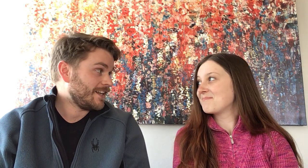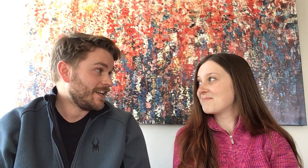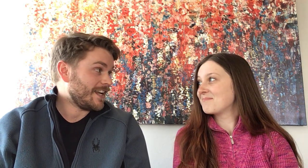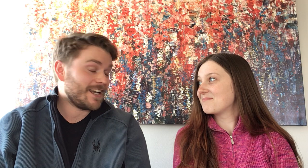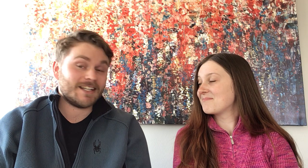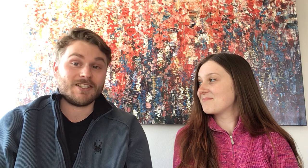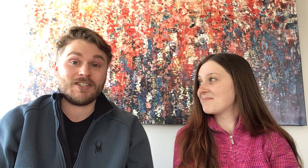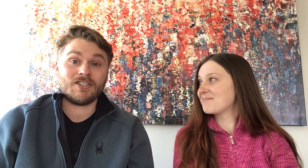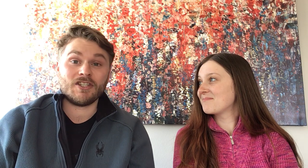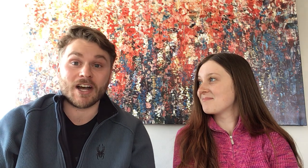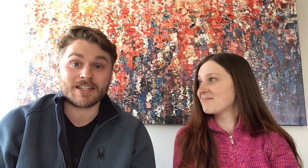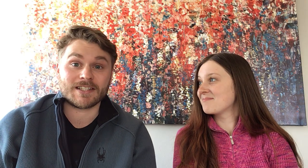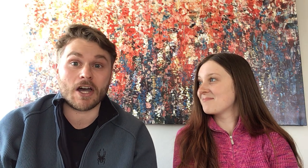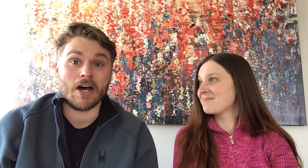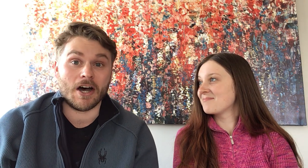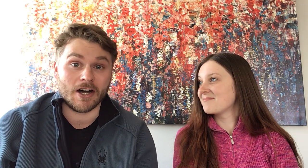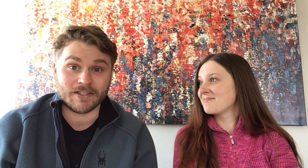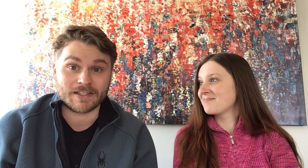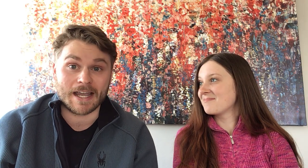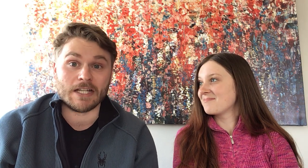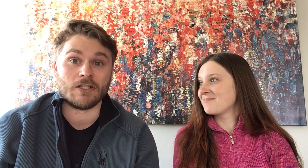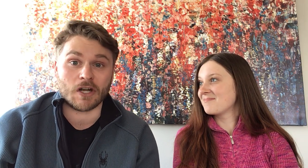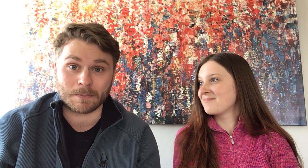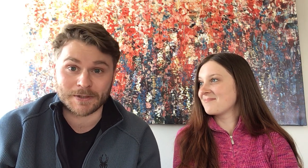It just hunts and jumps.